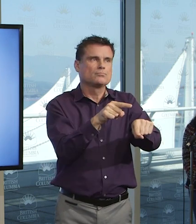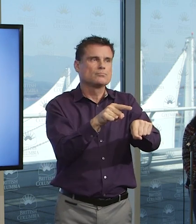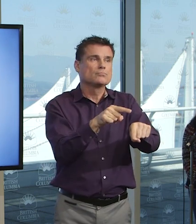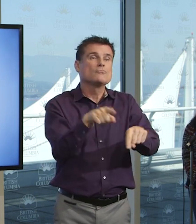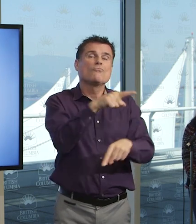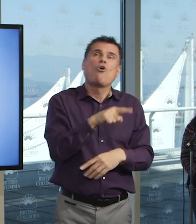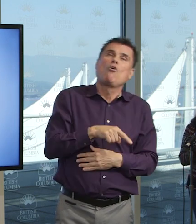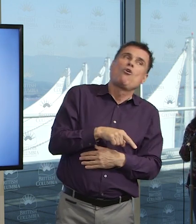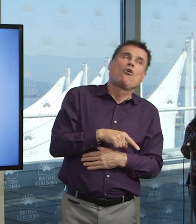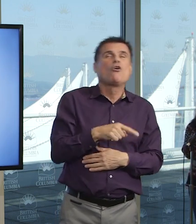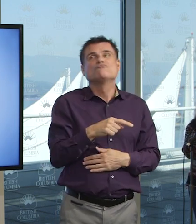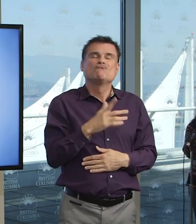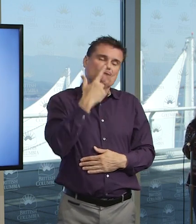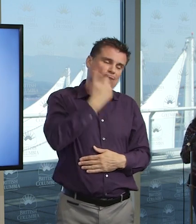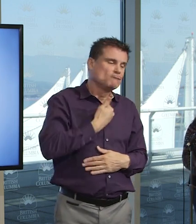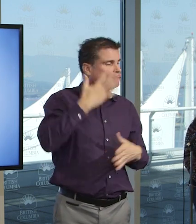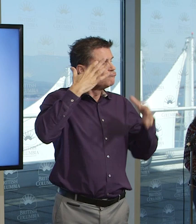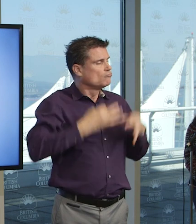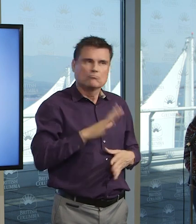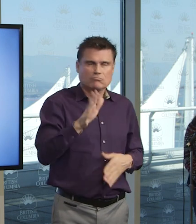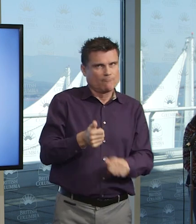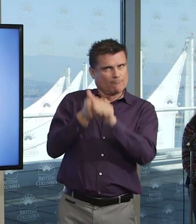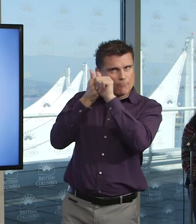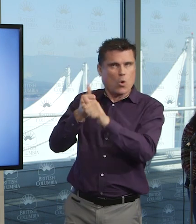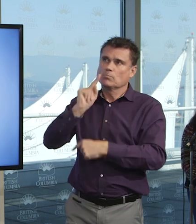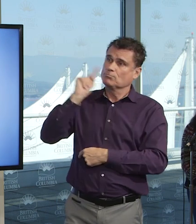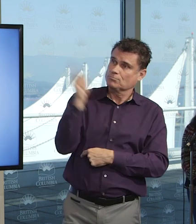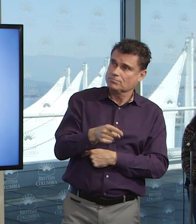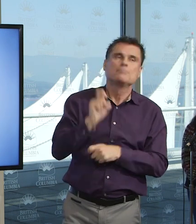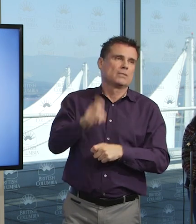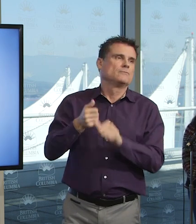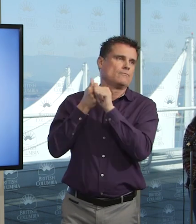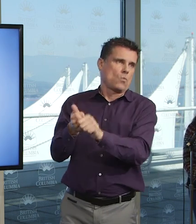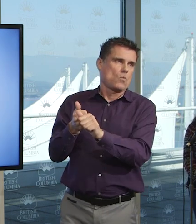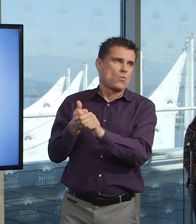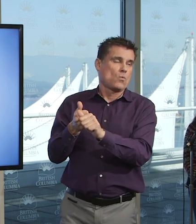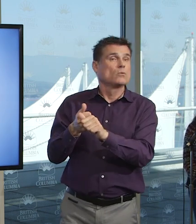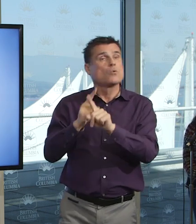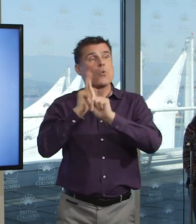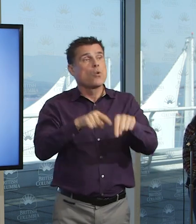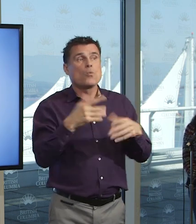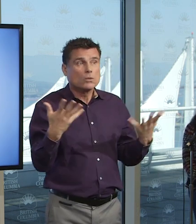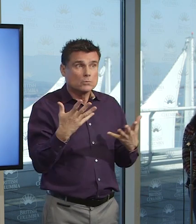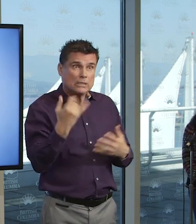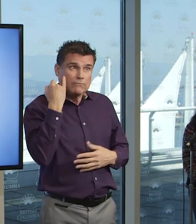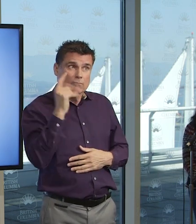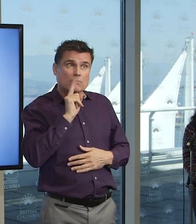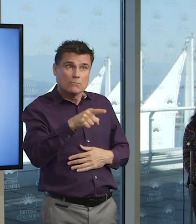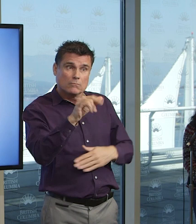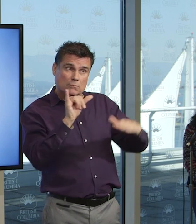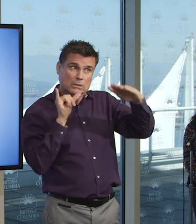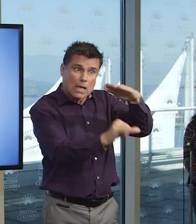days. You have to stay home for 14 days. That is your obligation, your responsibility to your loved ones and to the community.